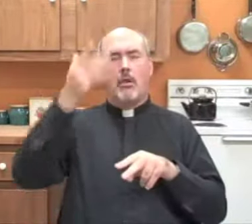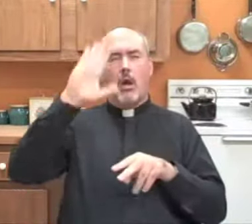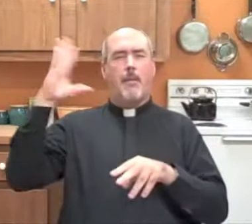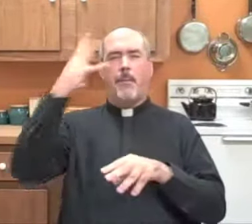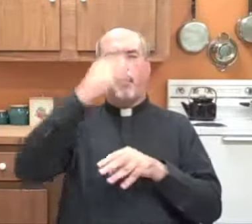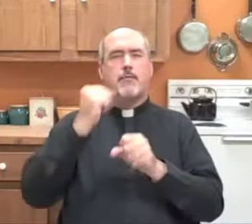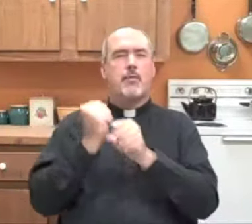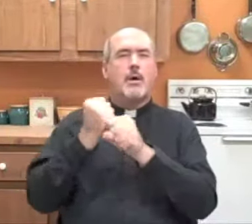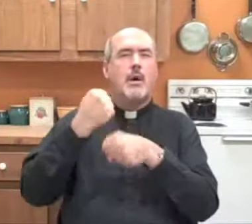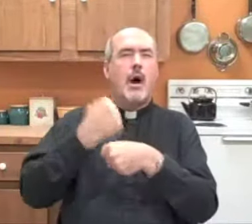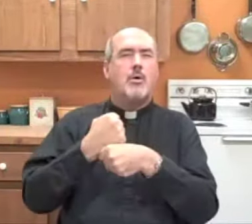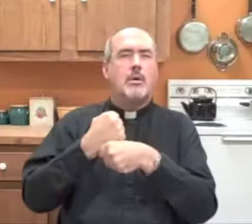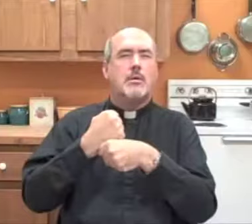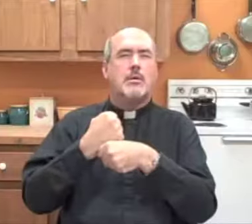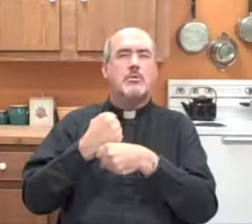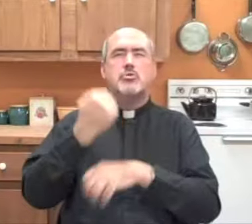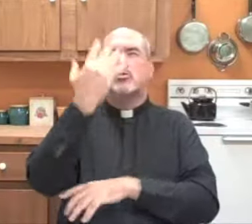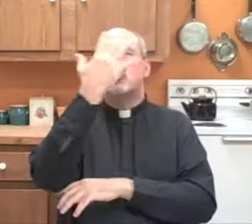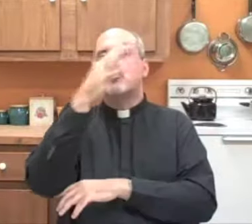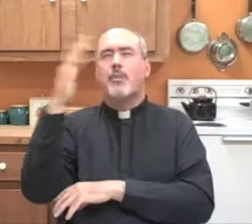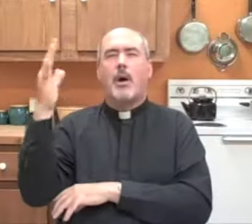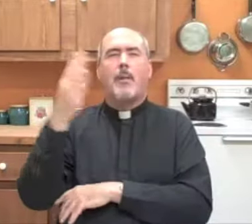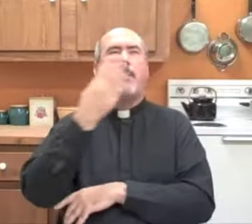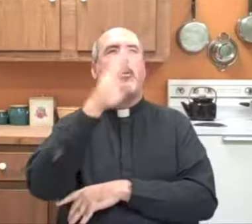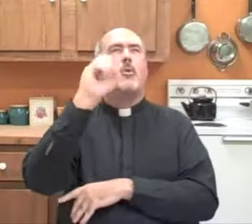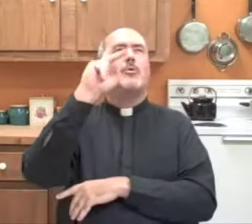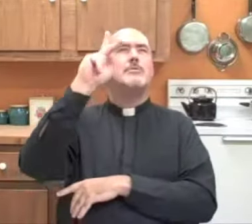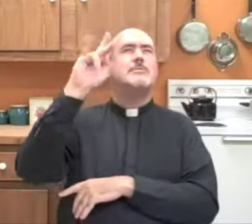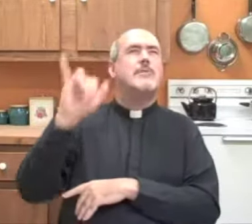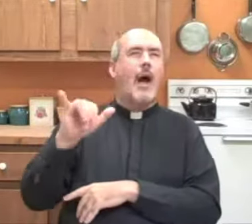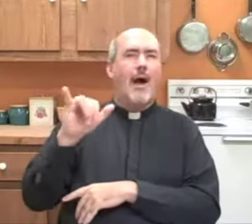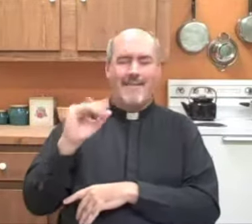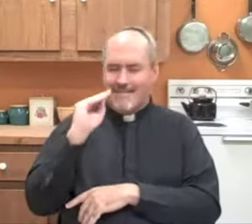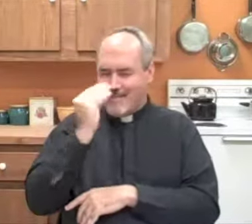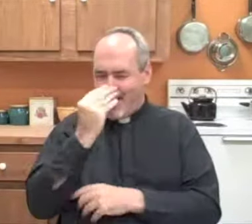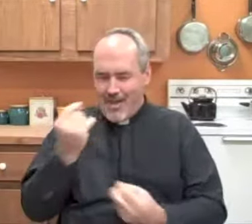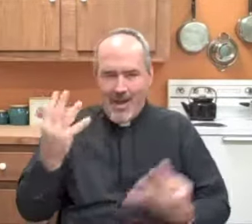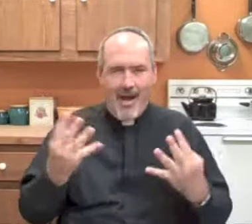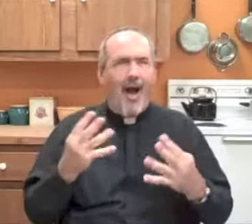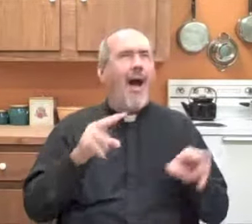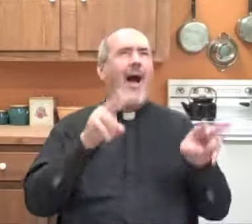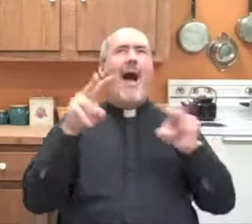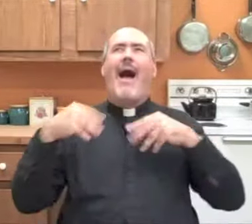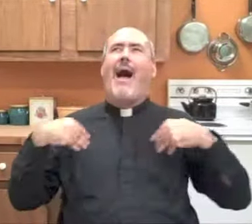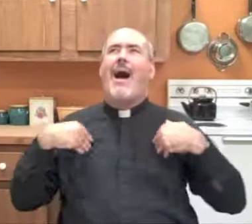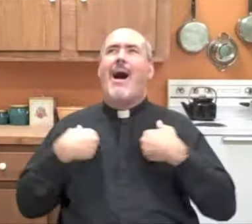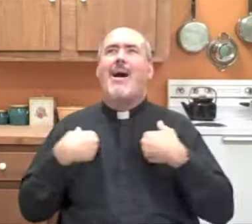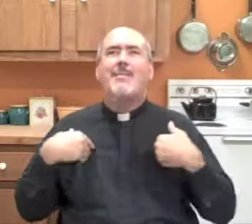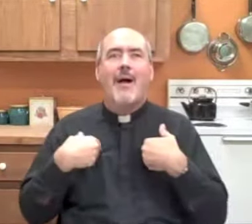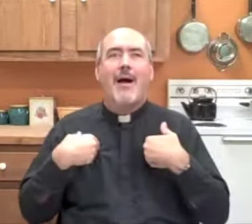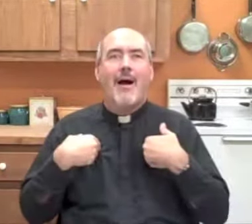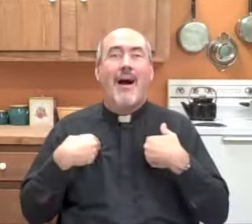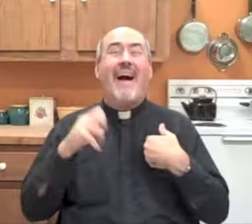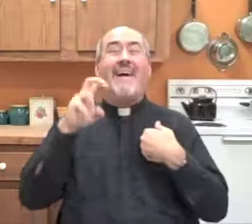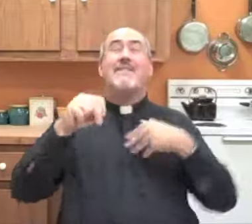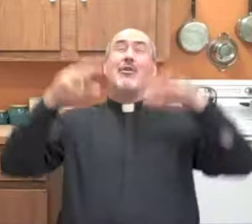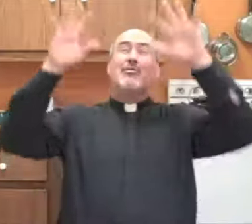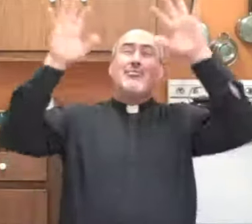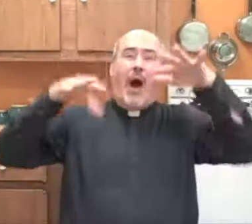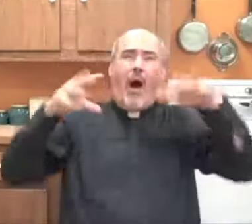because he liked to look at all of the beautiful things that God had created. The tree, the sky, the earth, all of the